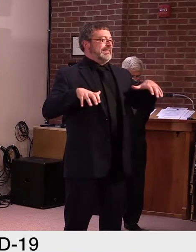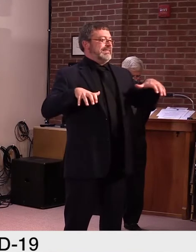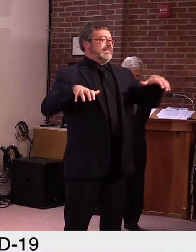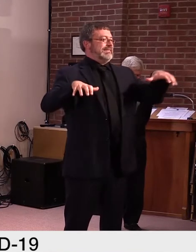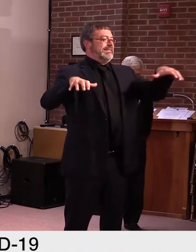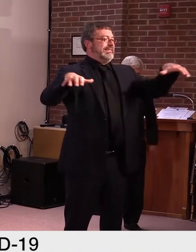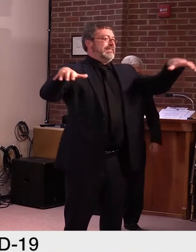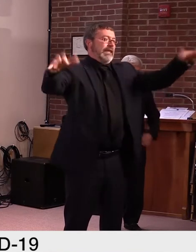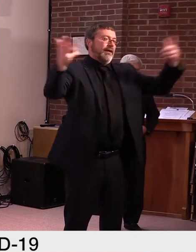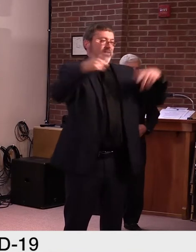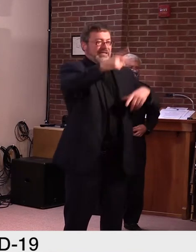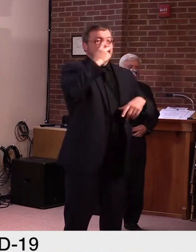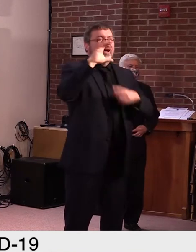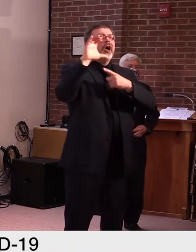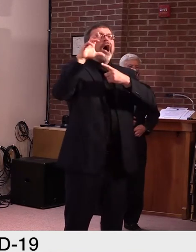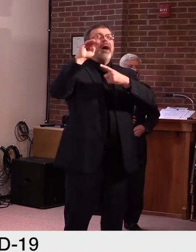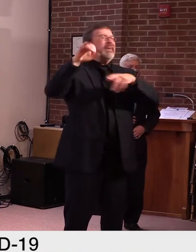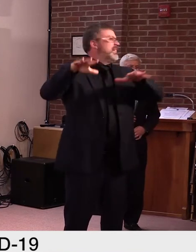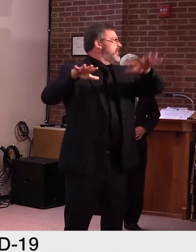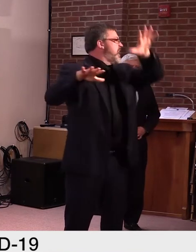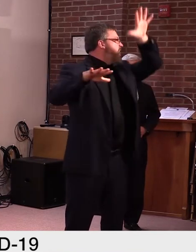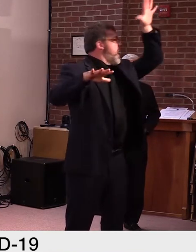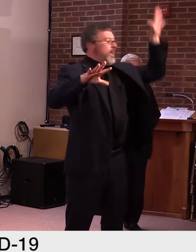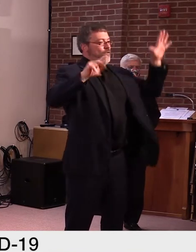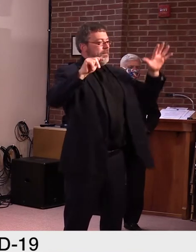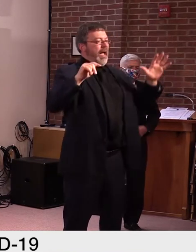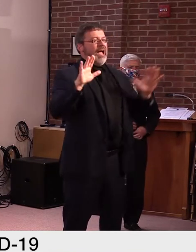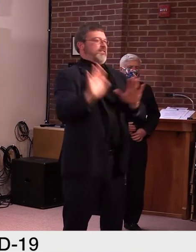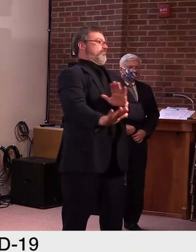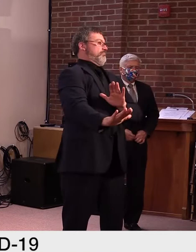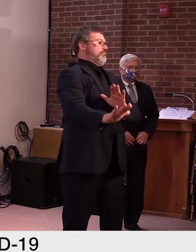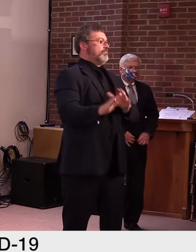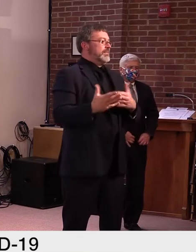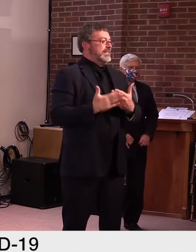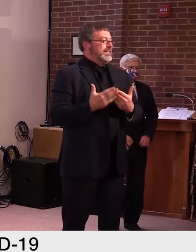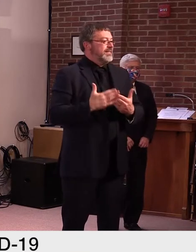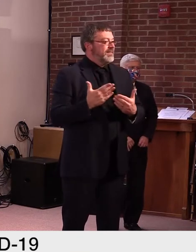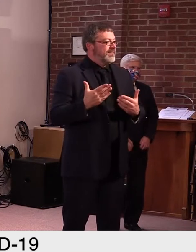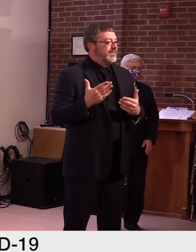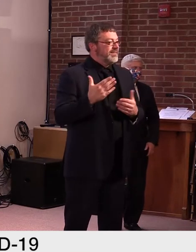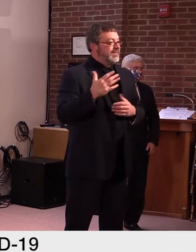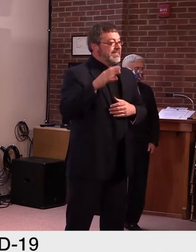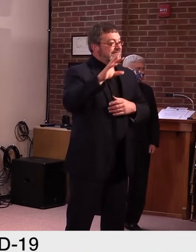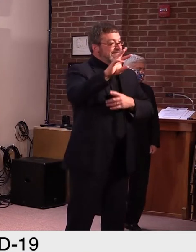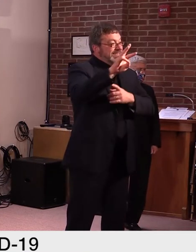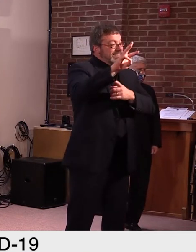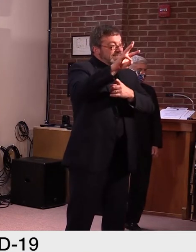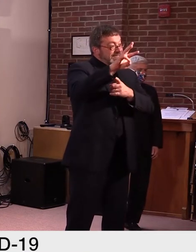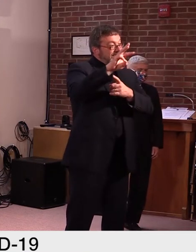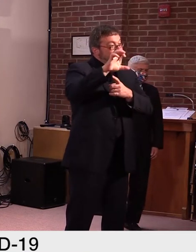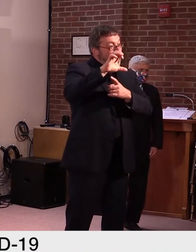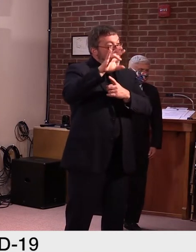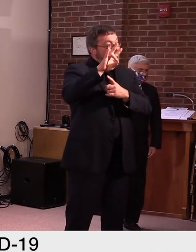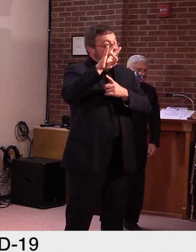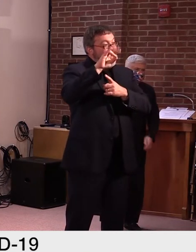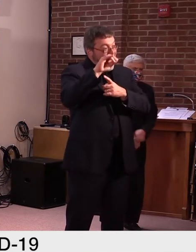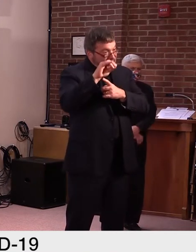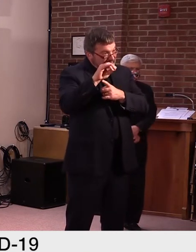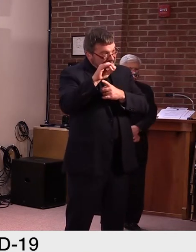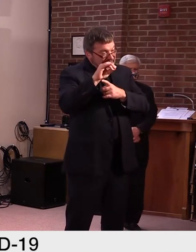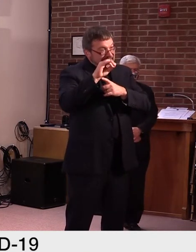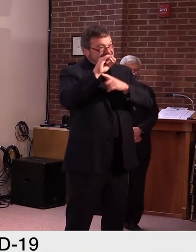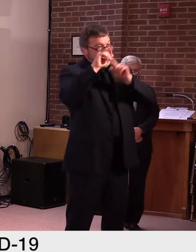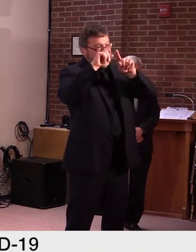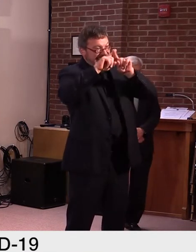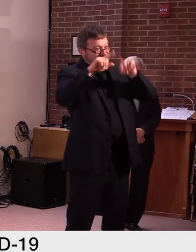There are more than 670 frozen dessert licenses on file here at the Agency